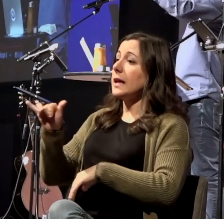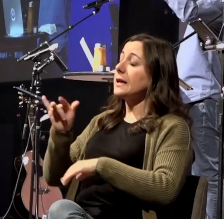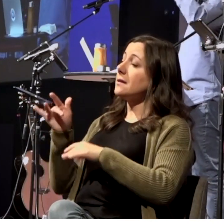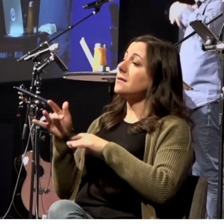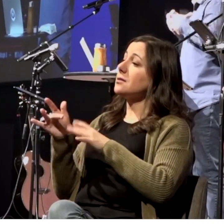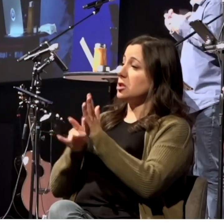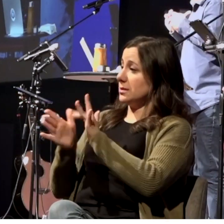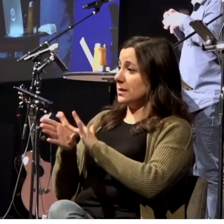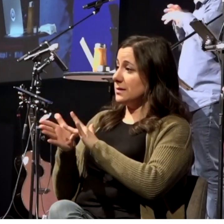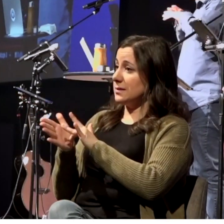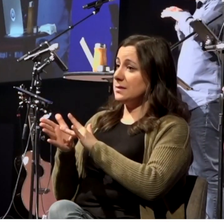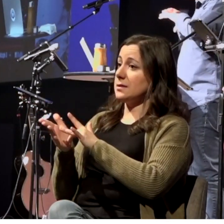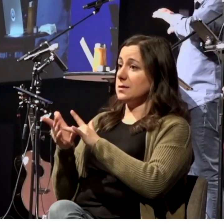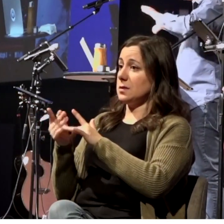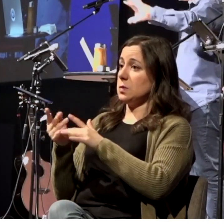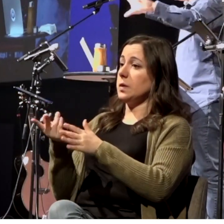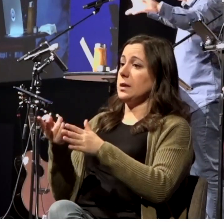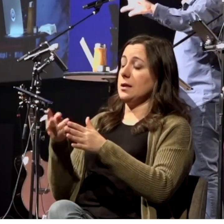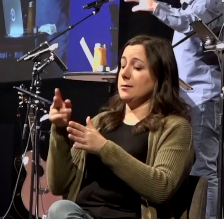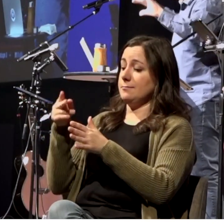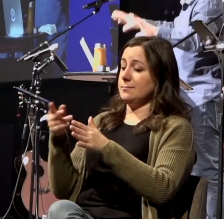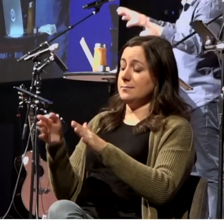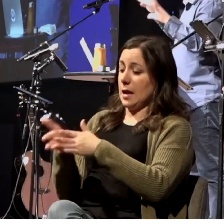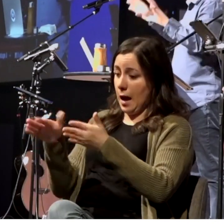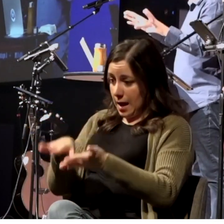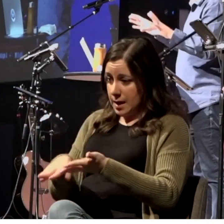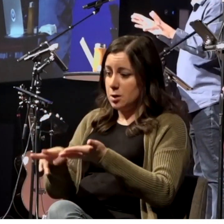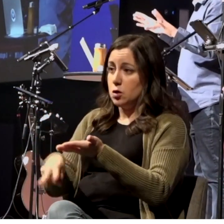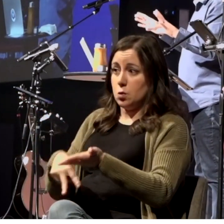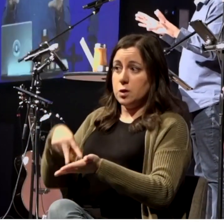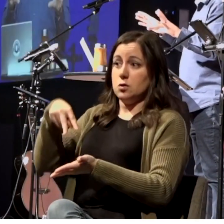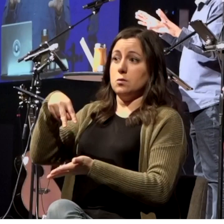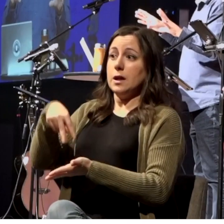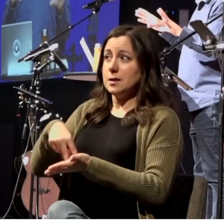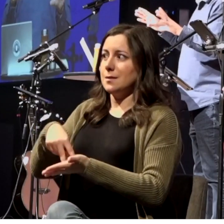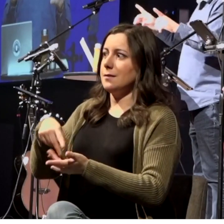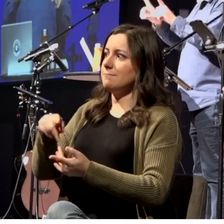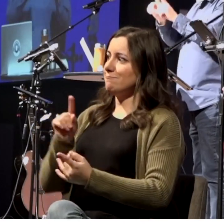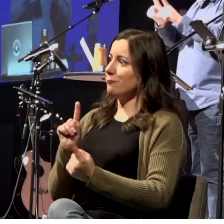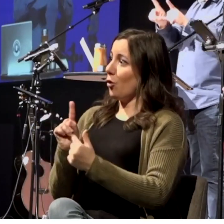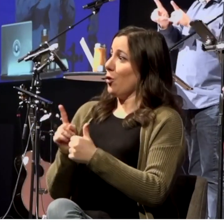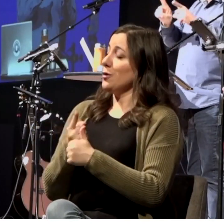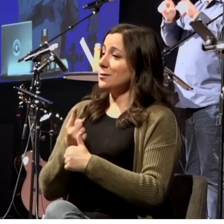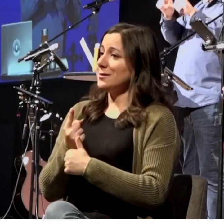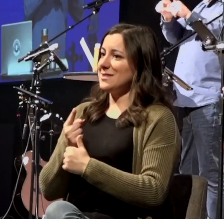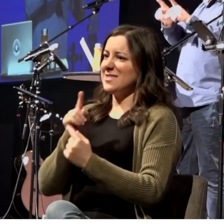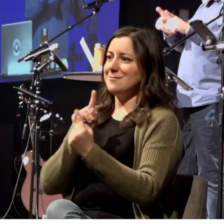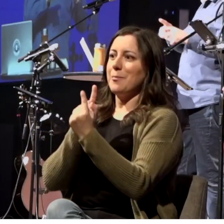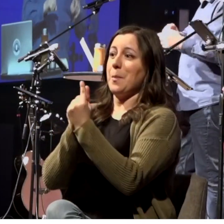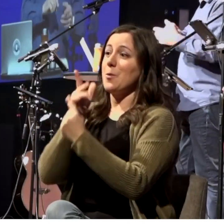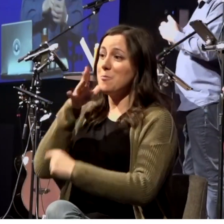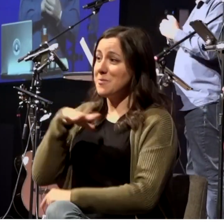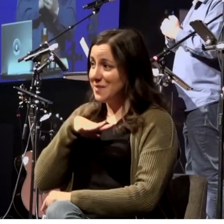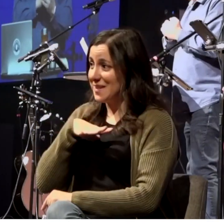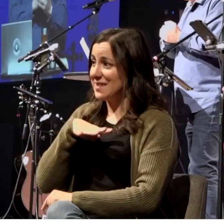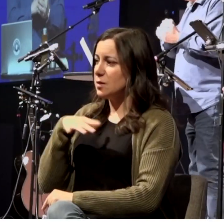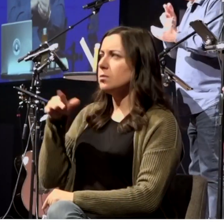receive and to spread the gospel message. And we see also with this woman Lydia two